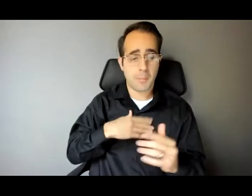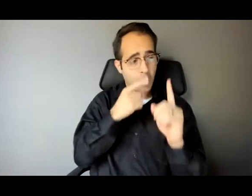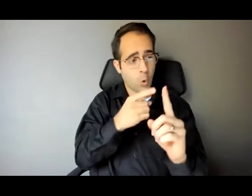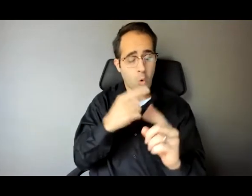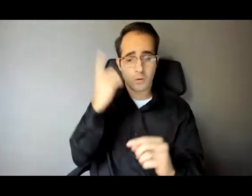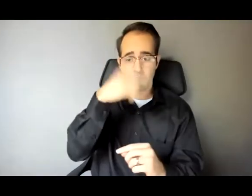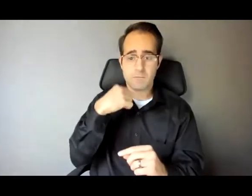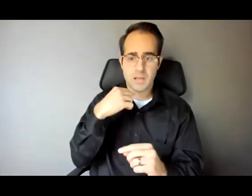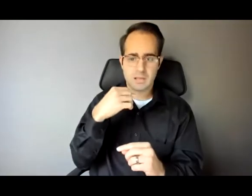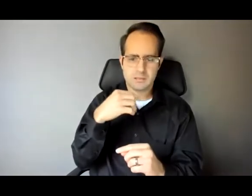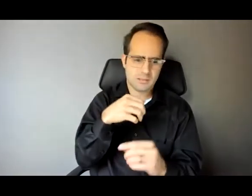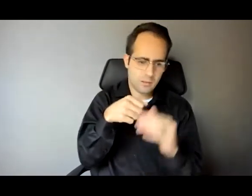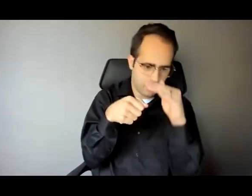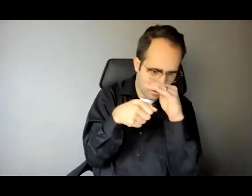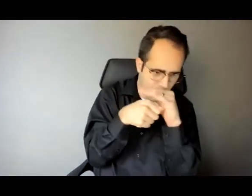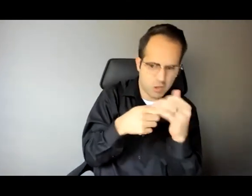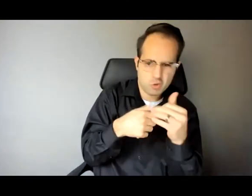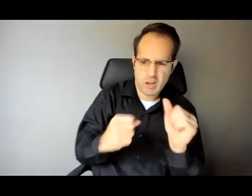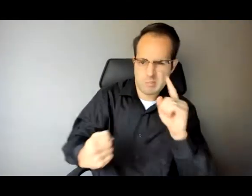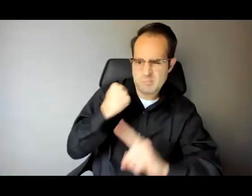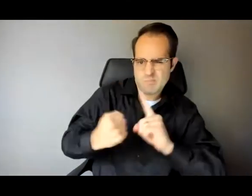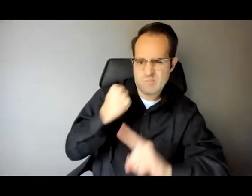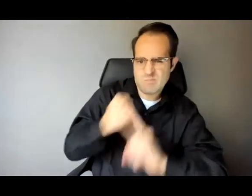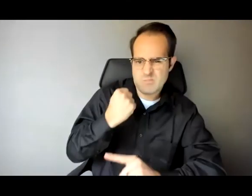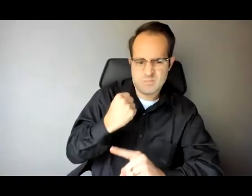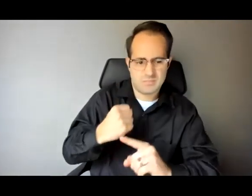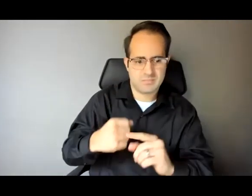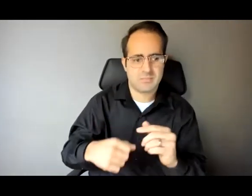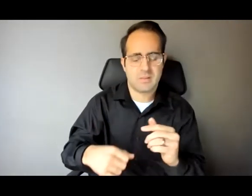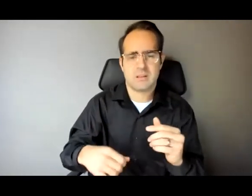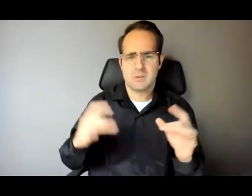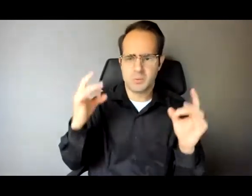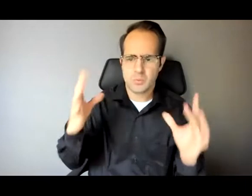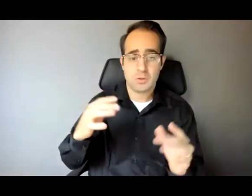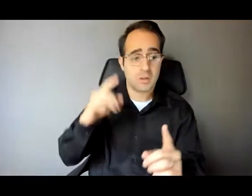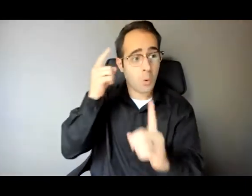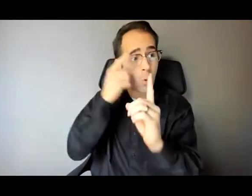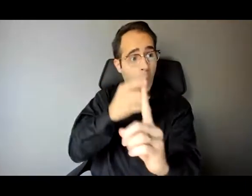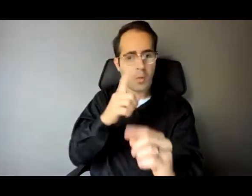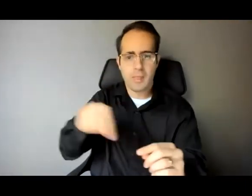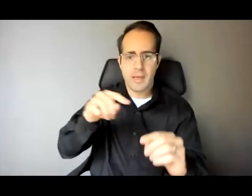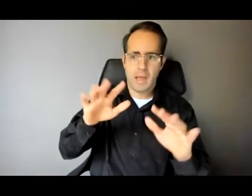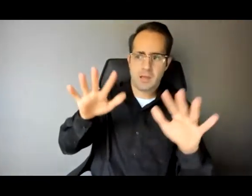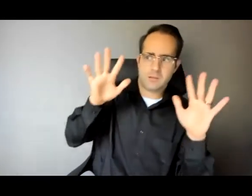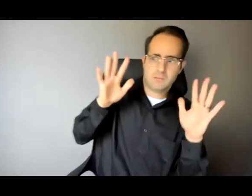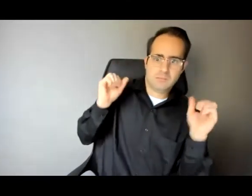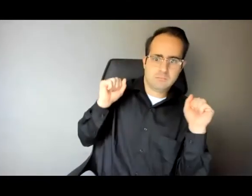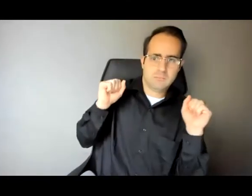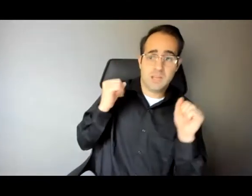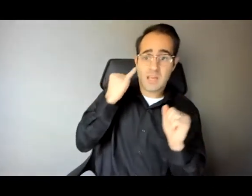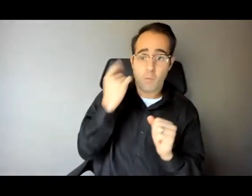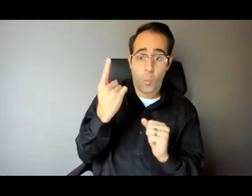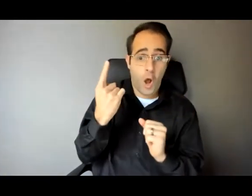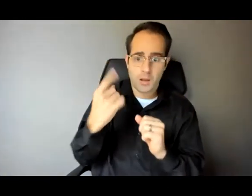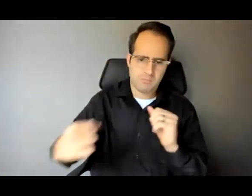and try to beat the shit out of at least one of them to get the others to back off. I knew that if they got one good hit on me, all